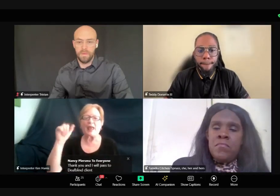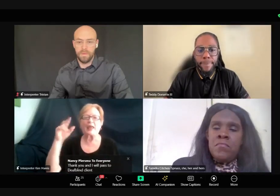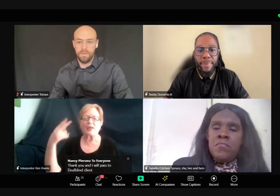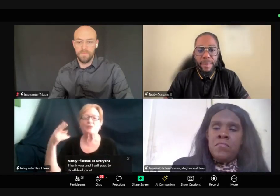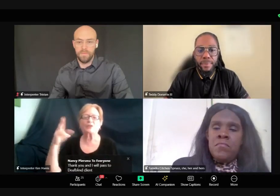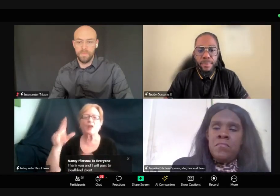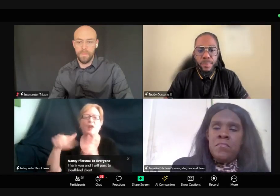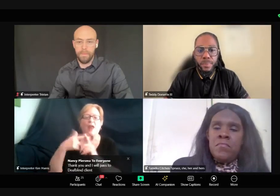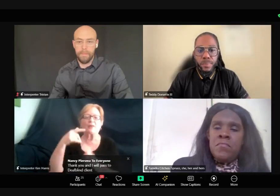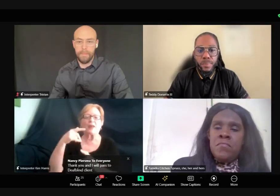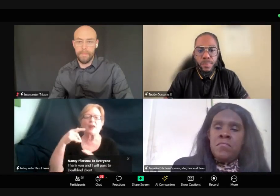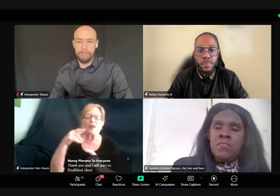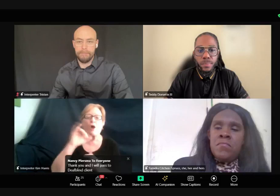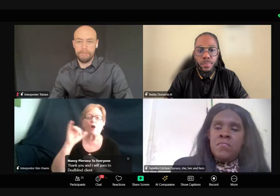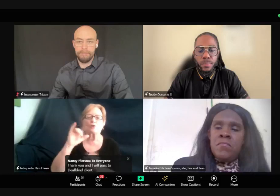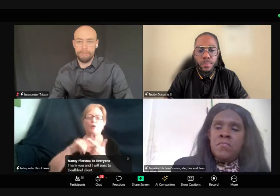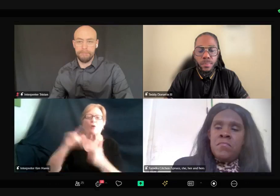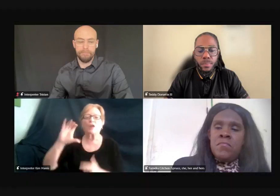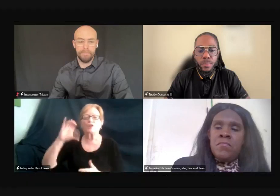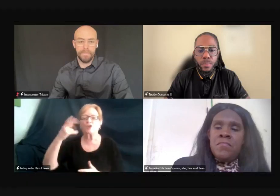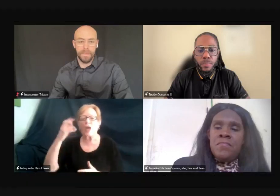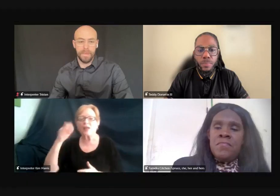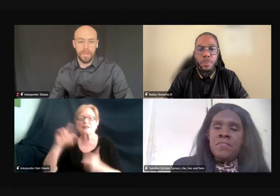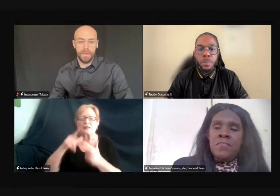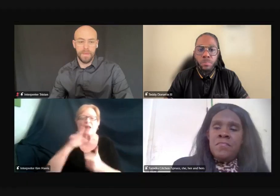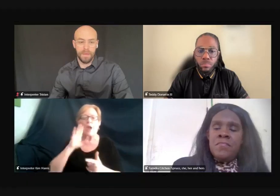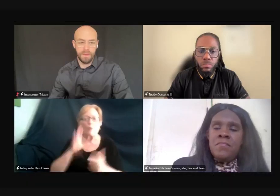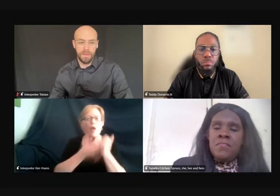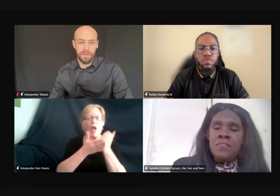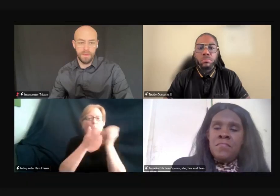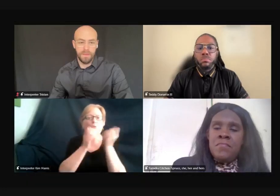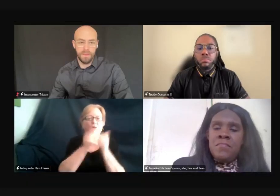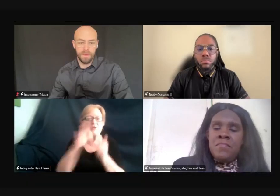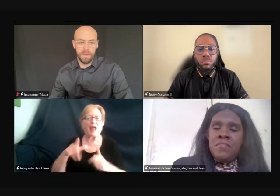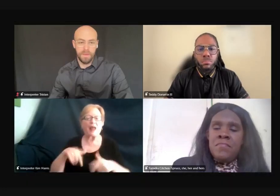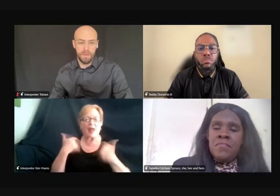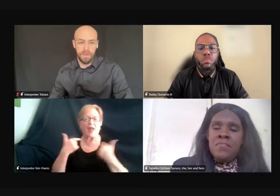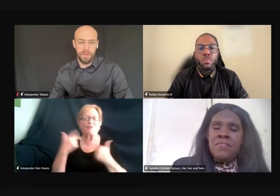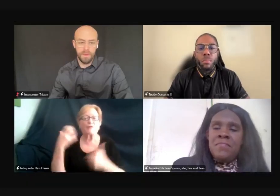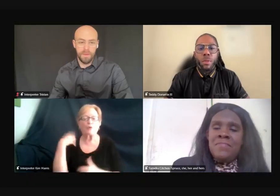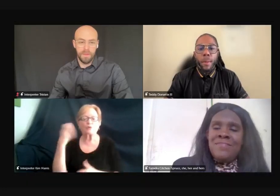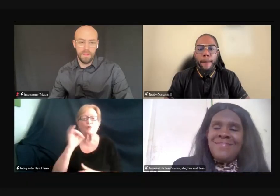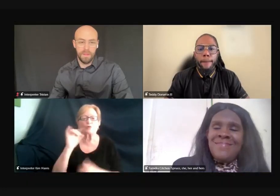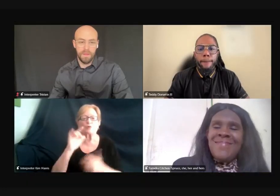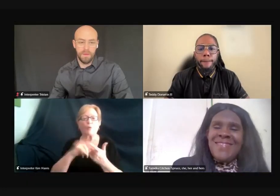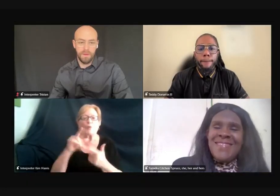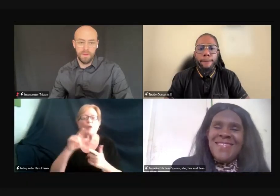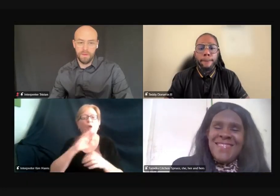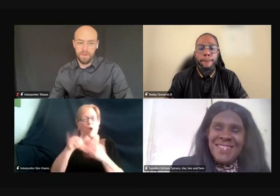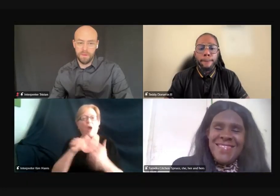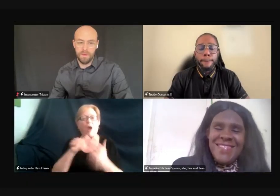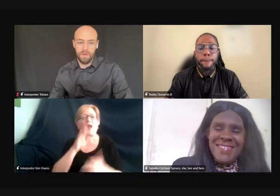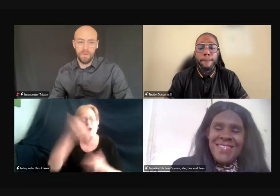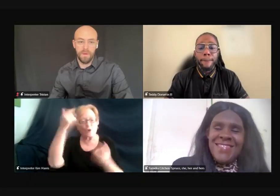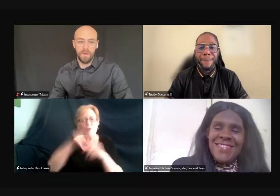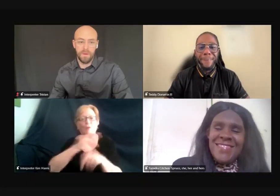Chelsea then says, I'll help out with that. Uh, life coach, agreed. We all need one. LOL.